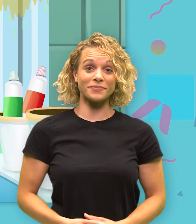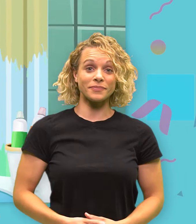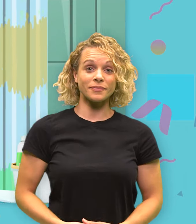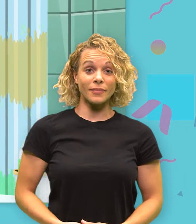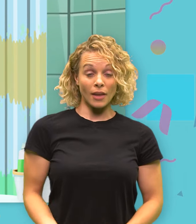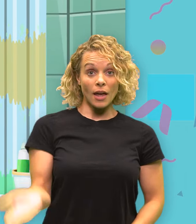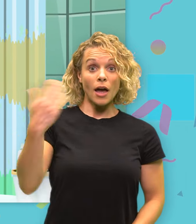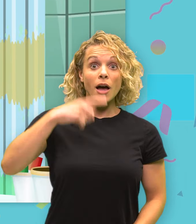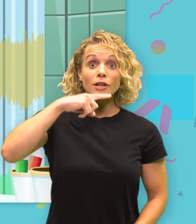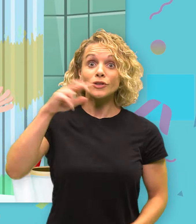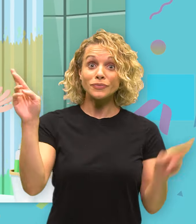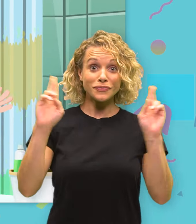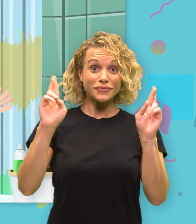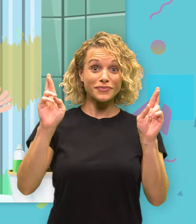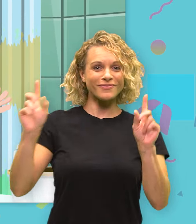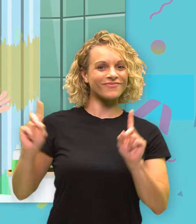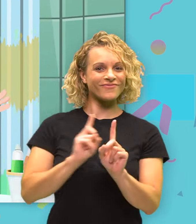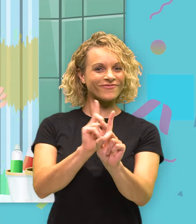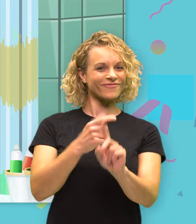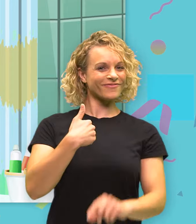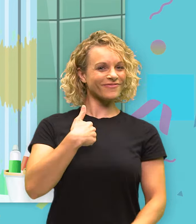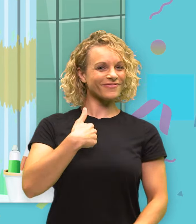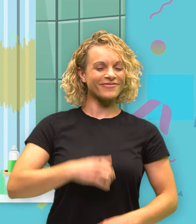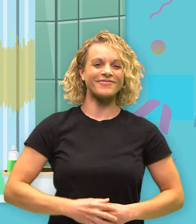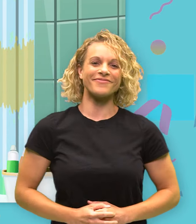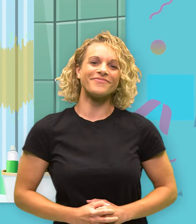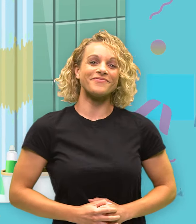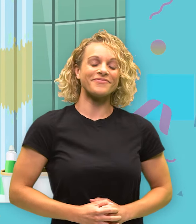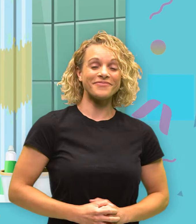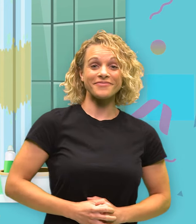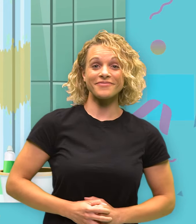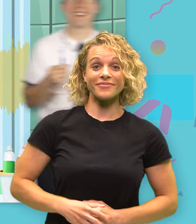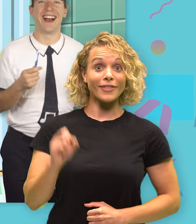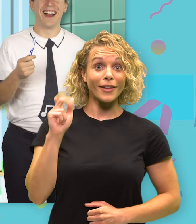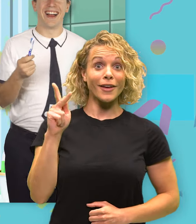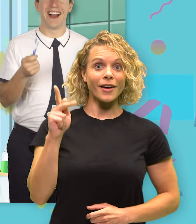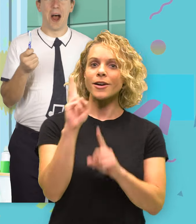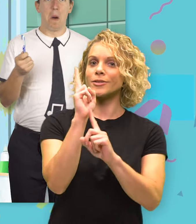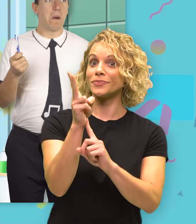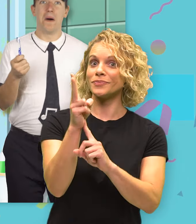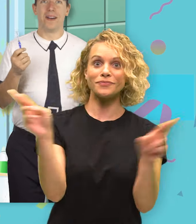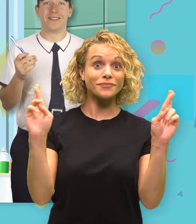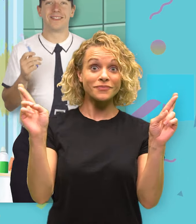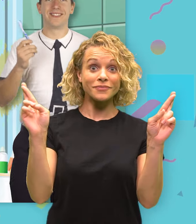Now get your toothbrush ready and follow me! Okay, we have two minutes. Get ready!